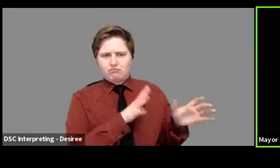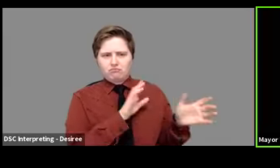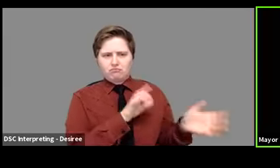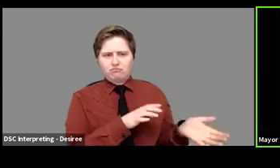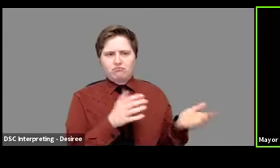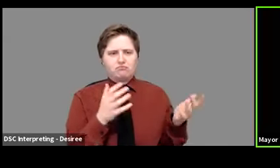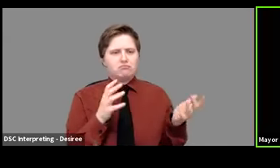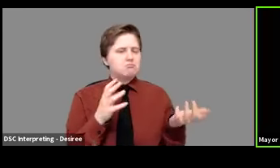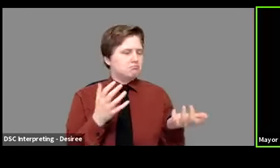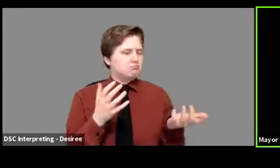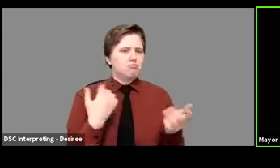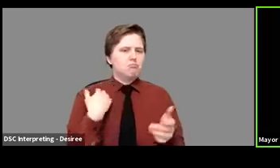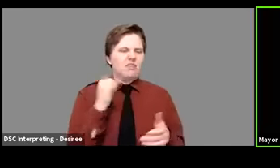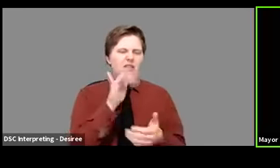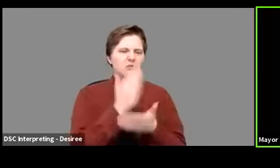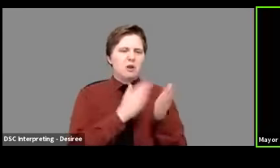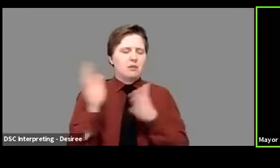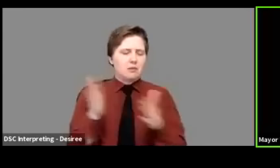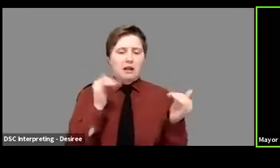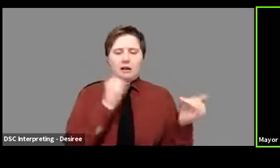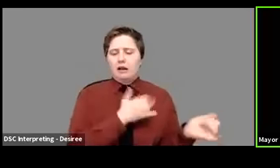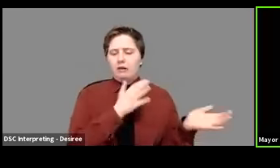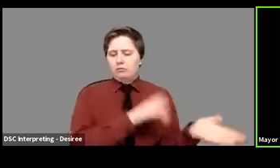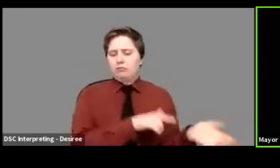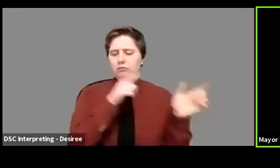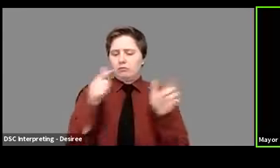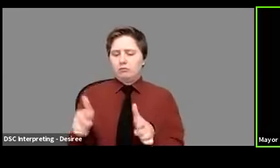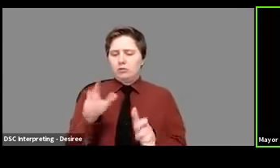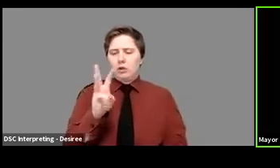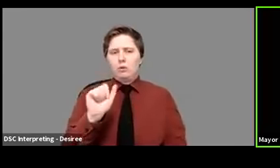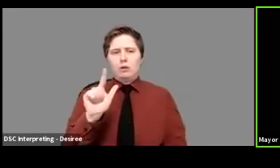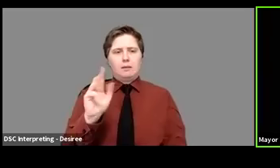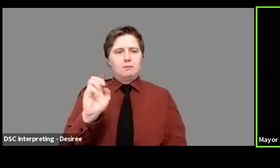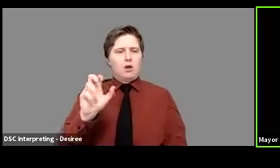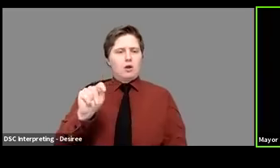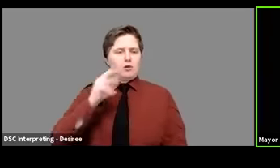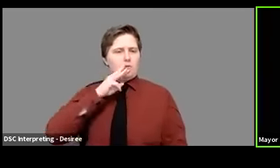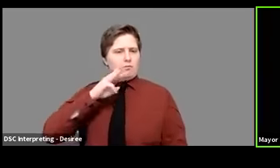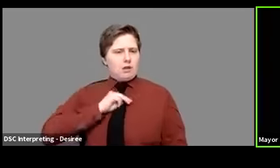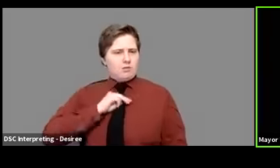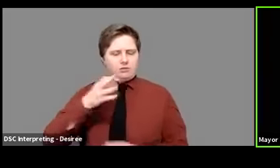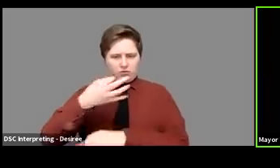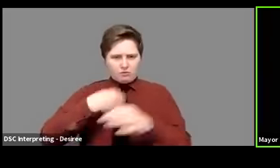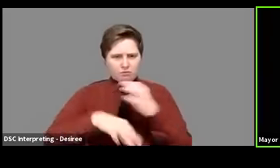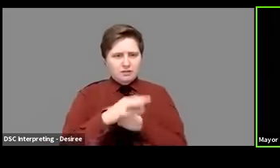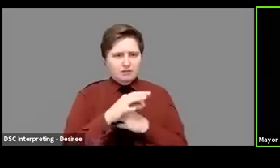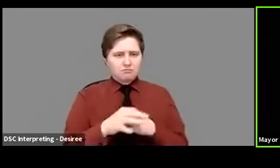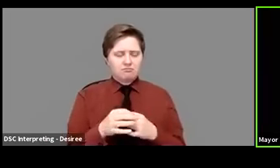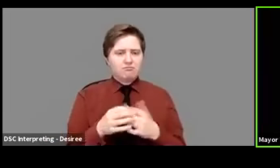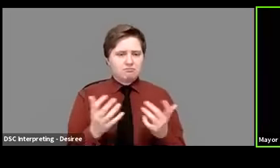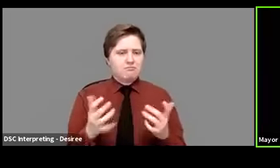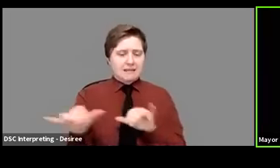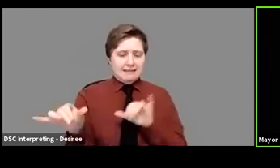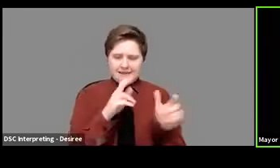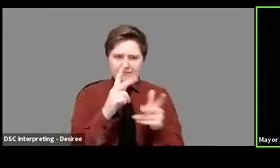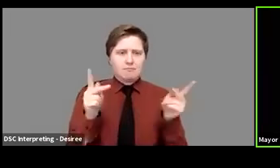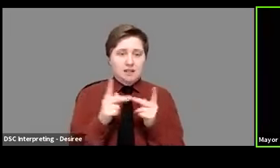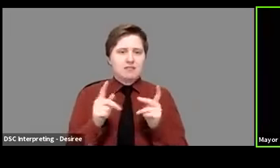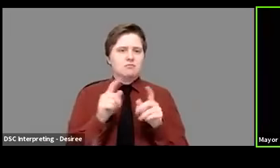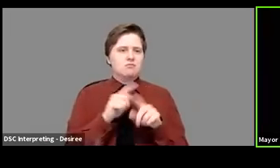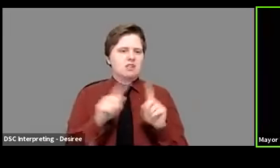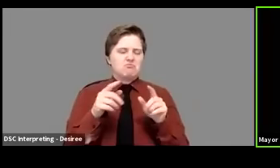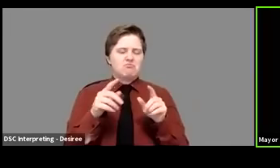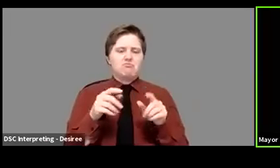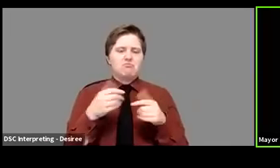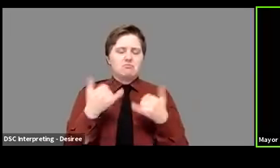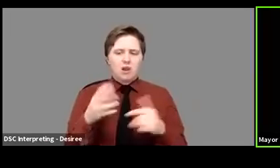as was part of the plan. And now Walmart has stepped in to replace Kroger, in fact, in the very same location. So the